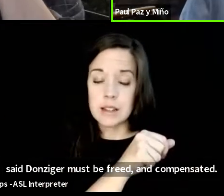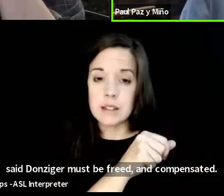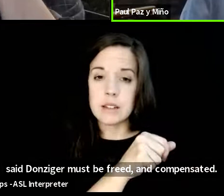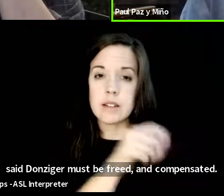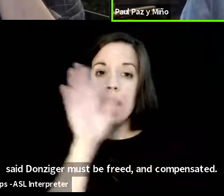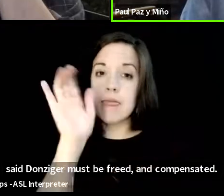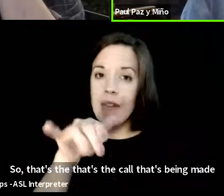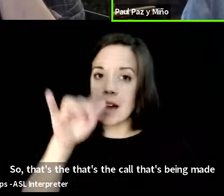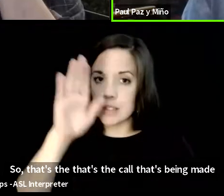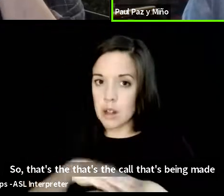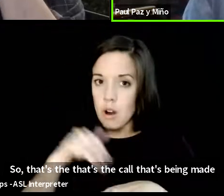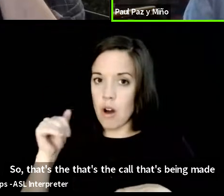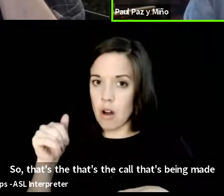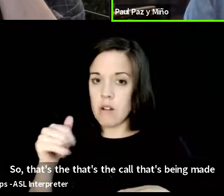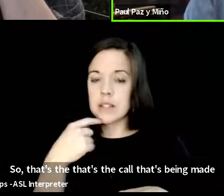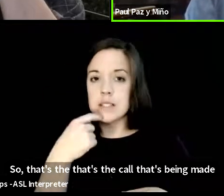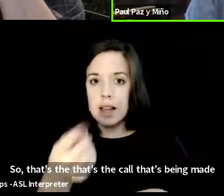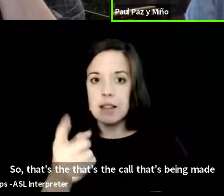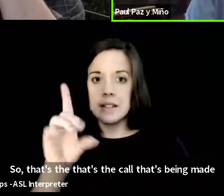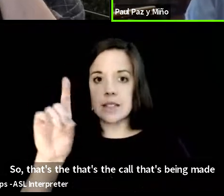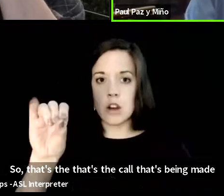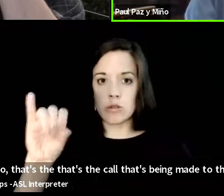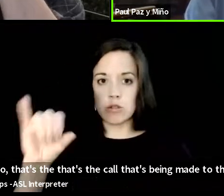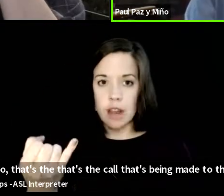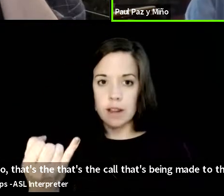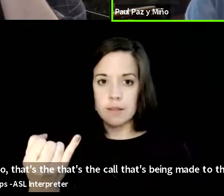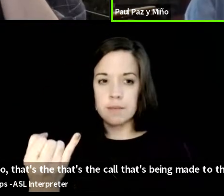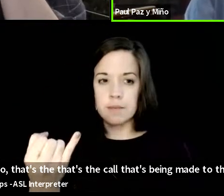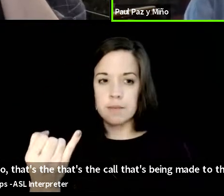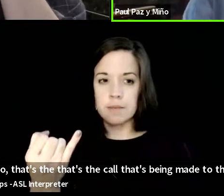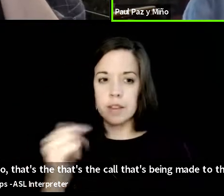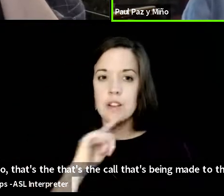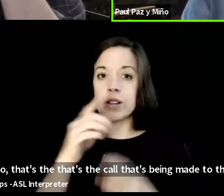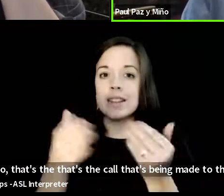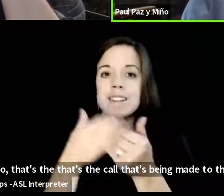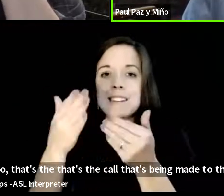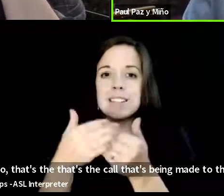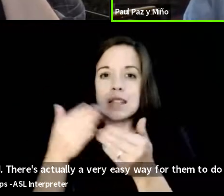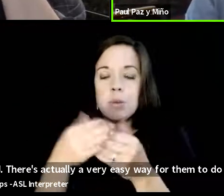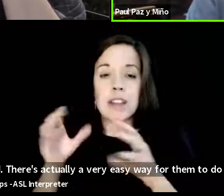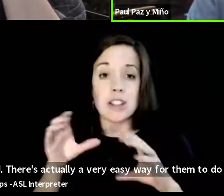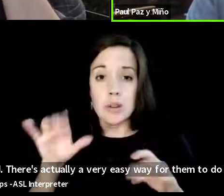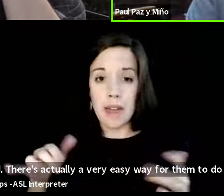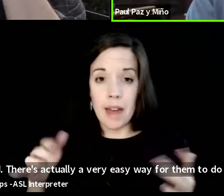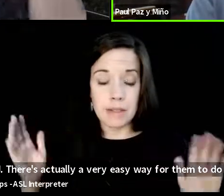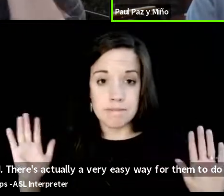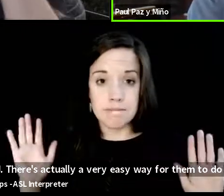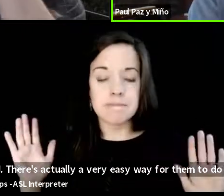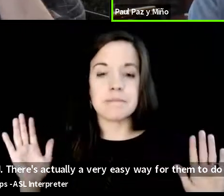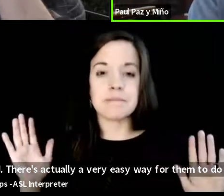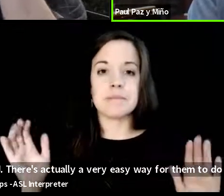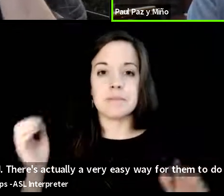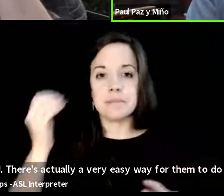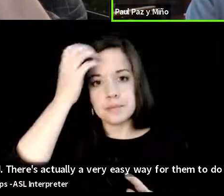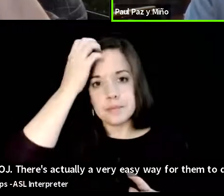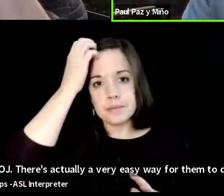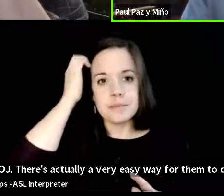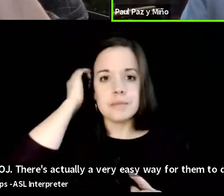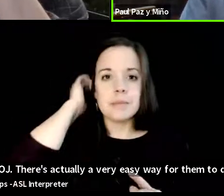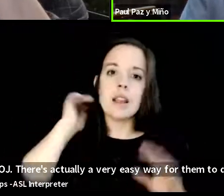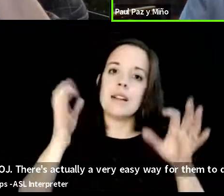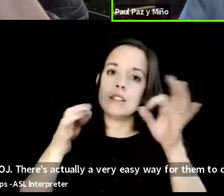call that's being made to the doj there's actually a very easy way for them to do this as i mentioned judge kaplan